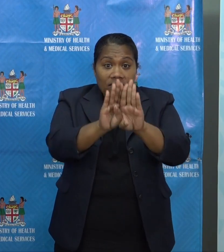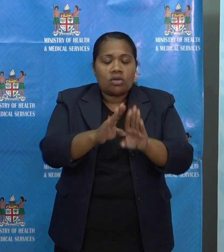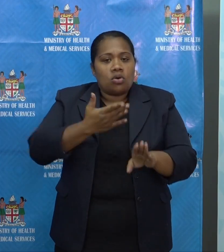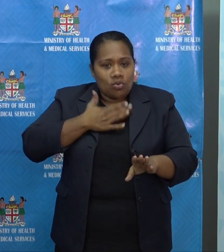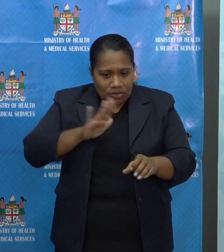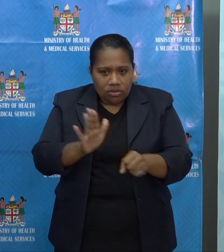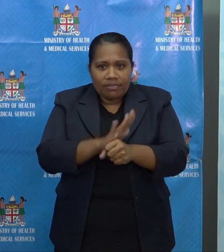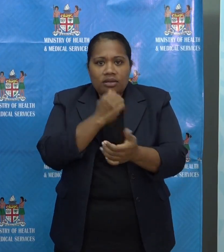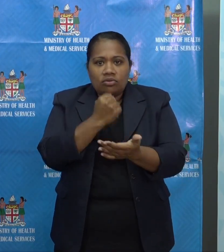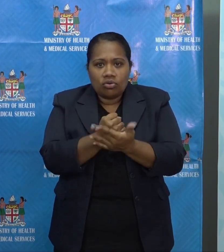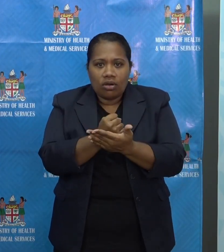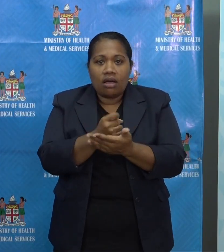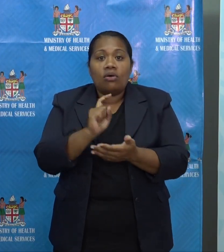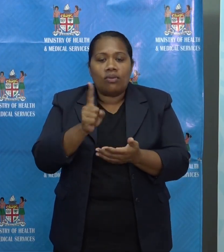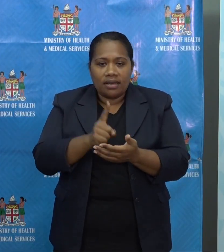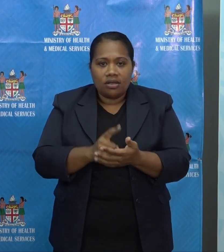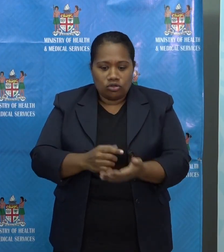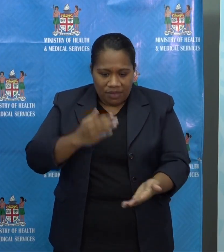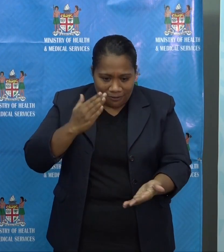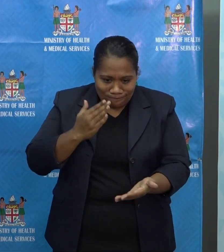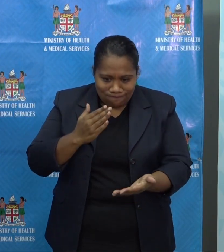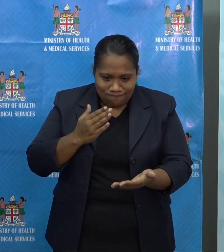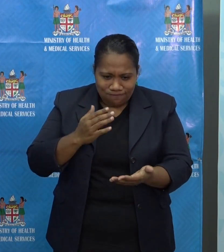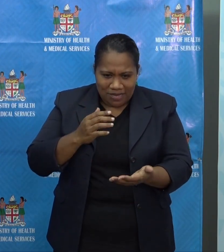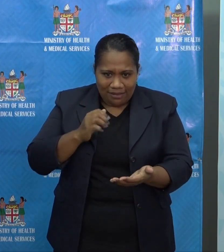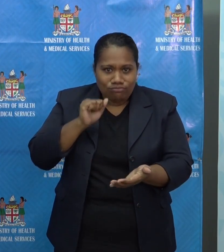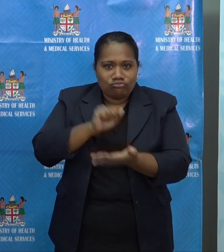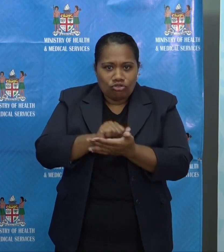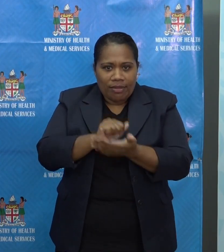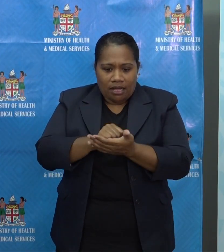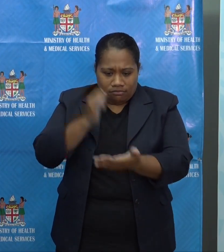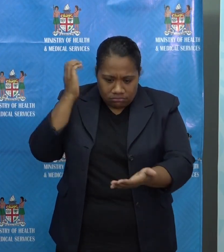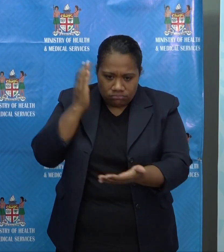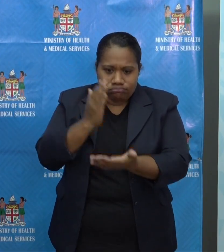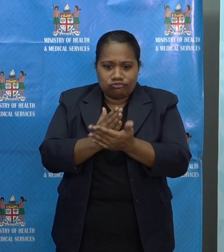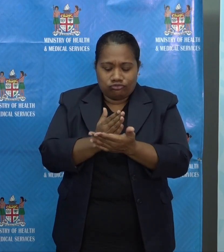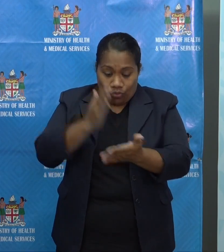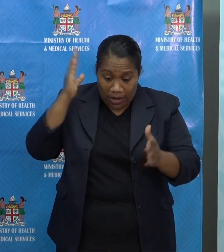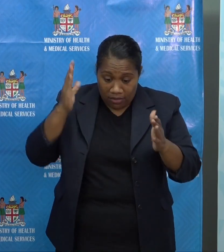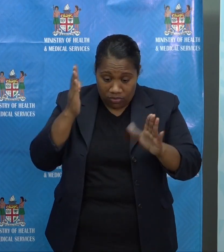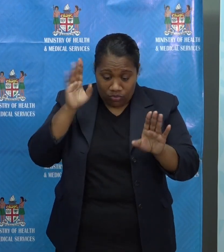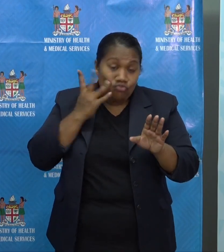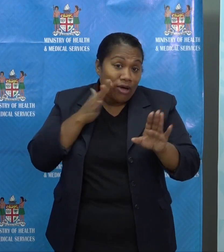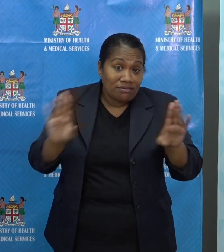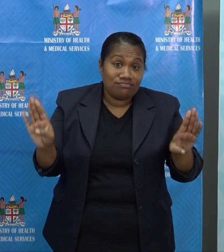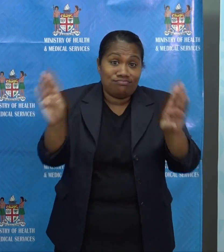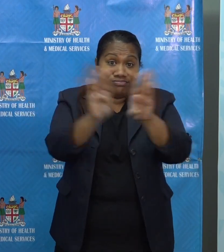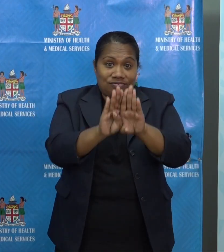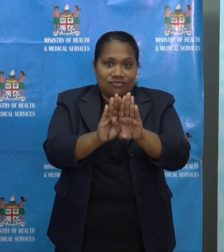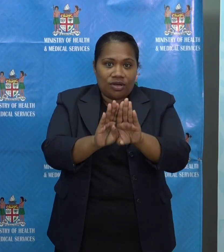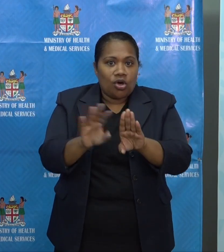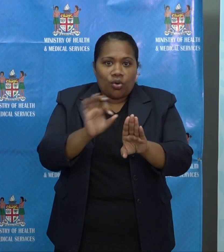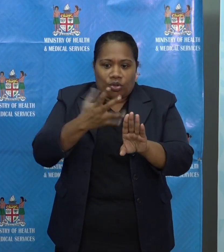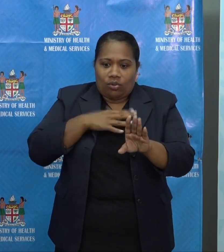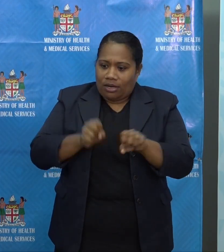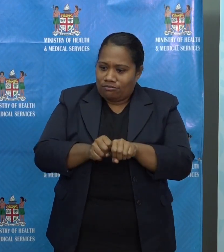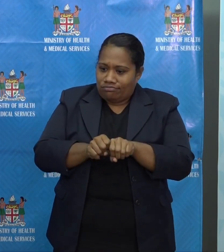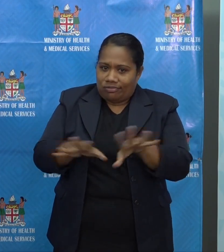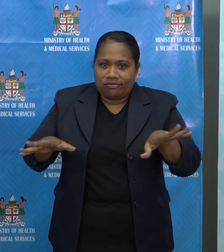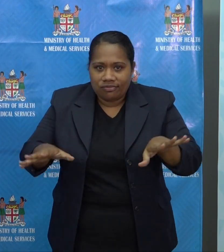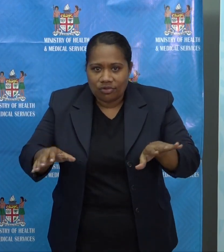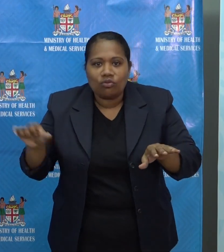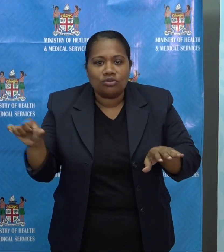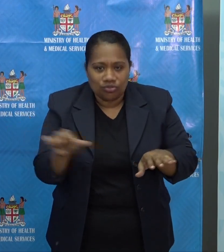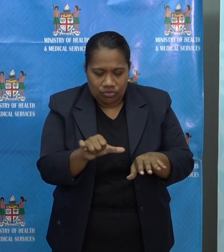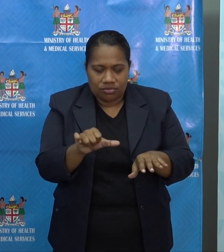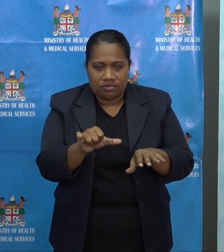in stopping the transmission and finding cases. That's what we lock down for. We don't just lock down for the purpose of locking down. I need to be